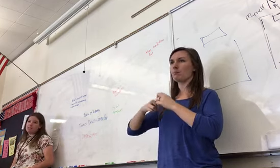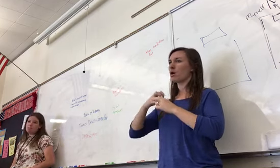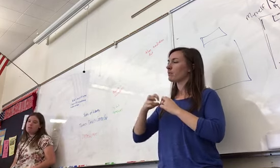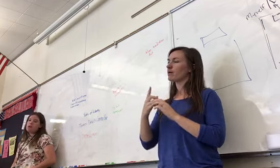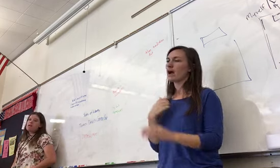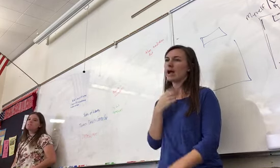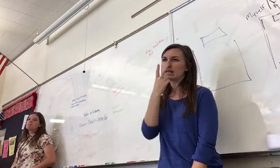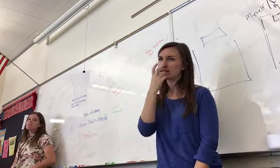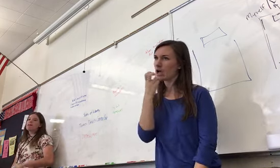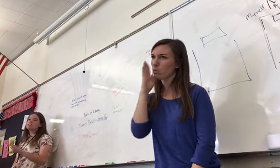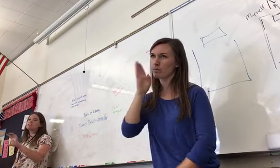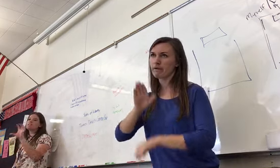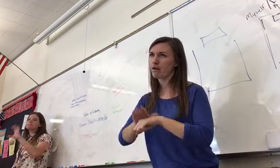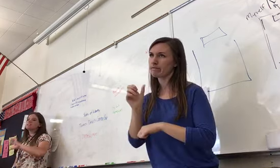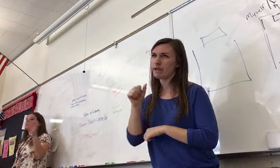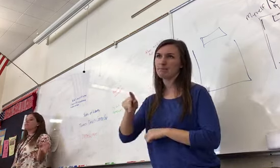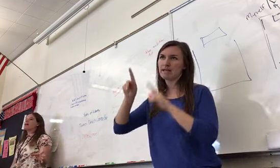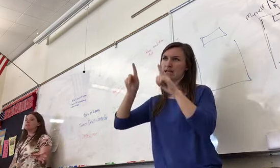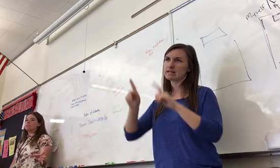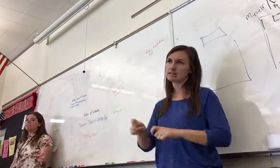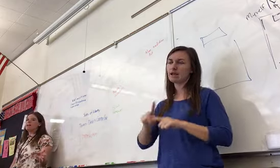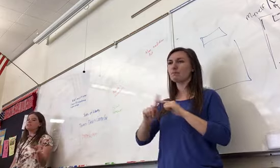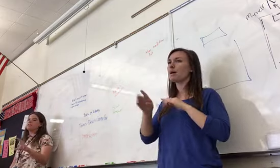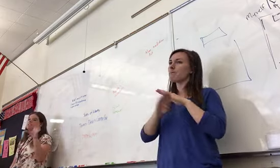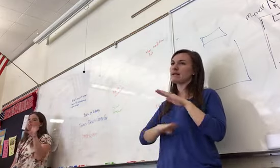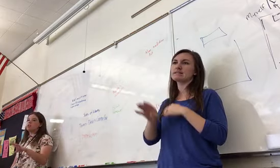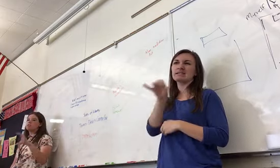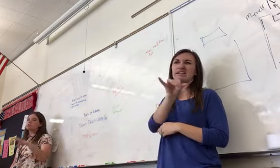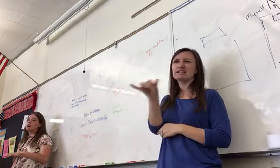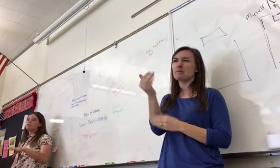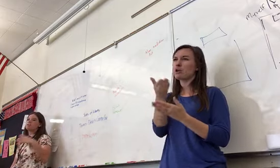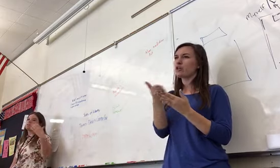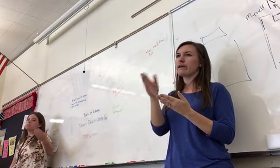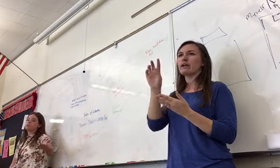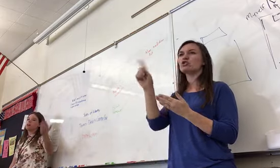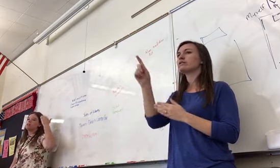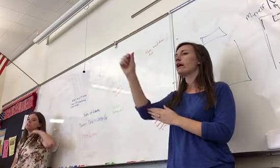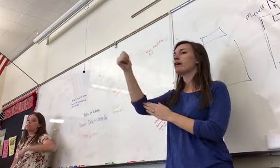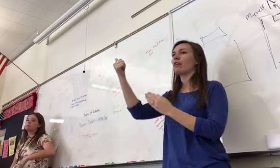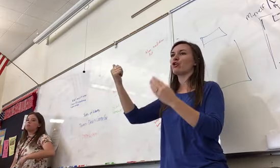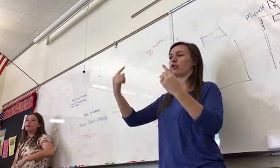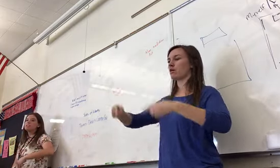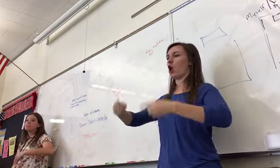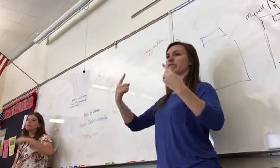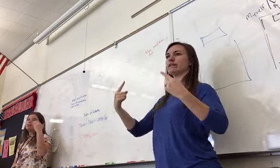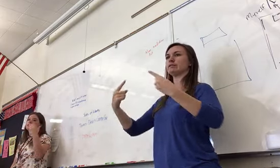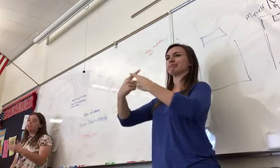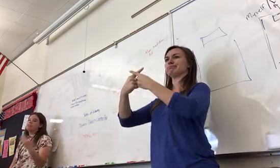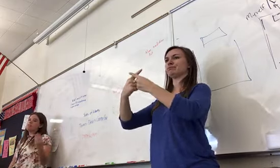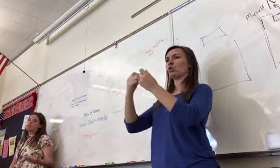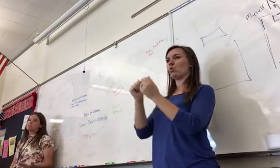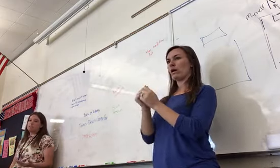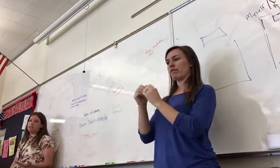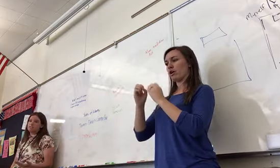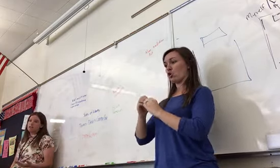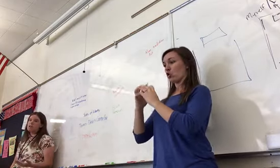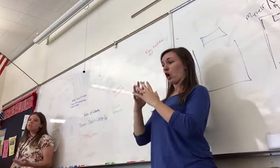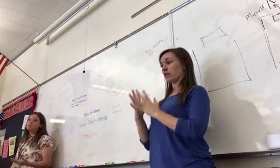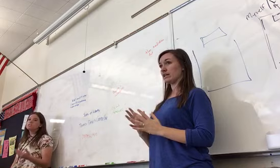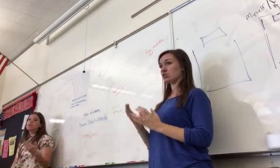exam. Basically it's the same exact thing as it's another conflict between colonists coming west and the Native American lands. So the